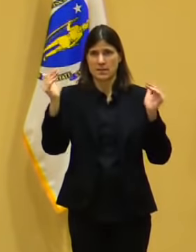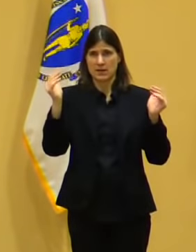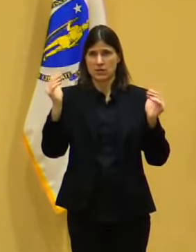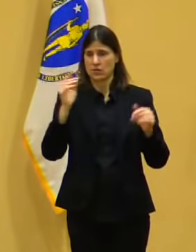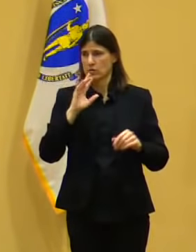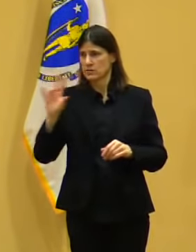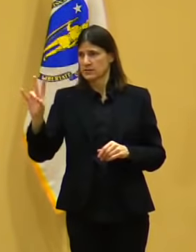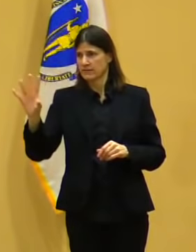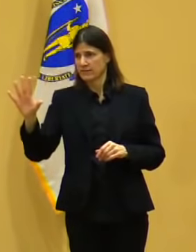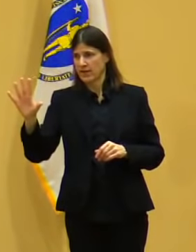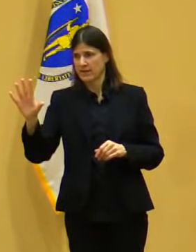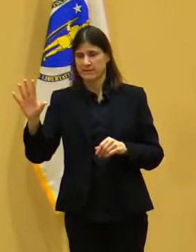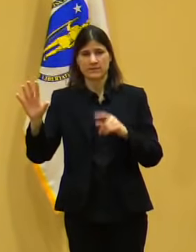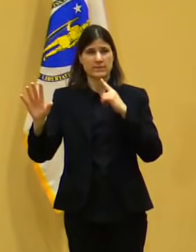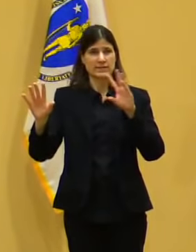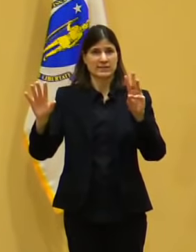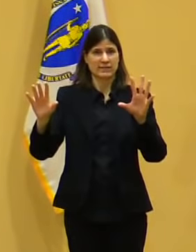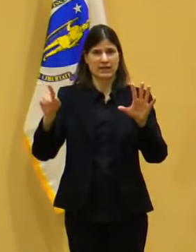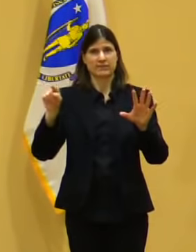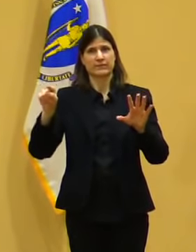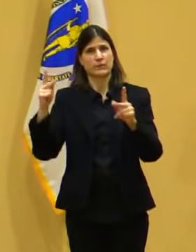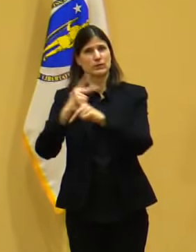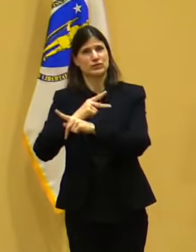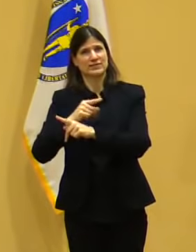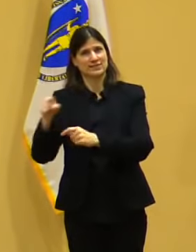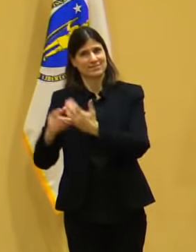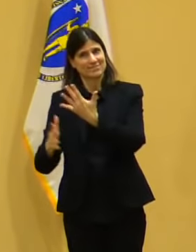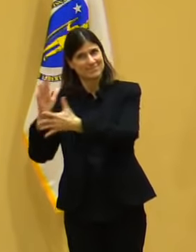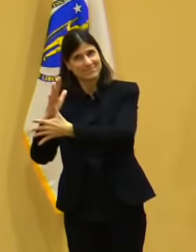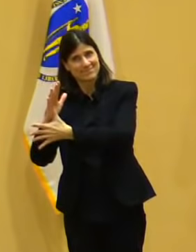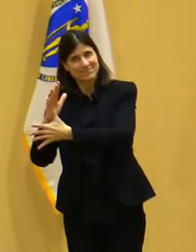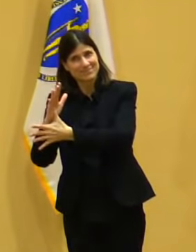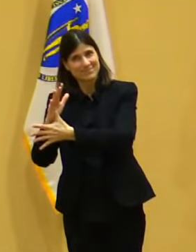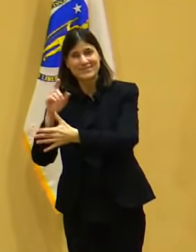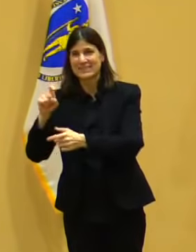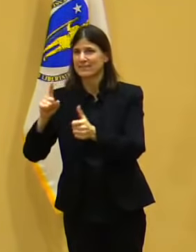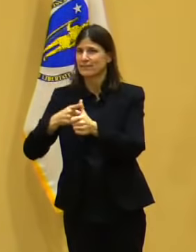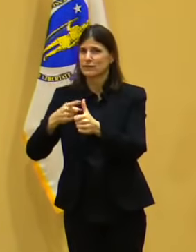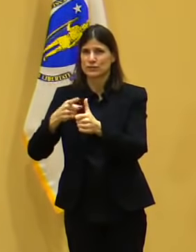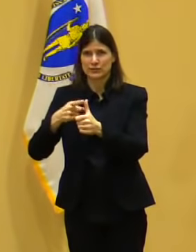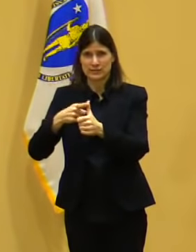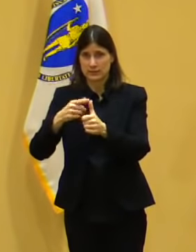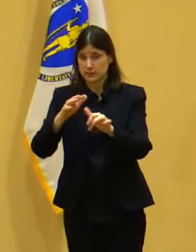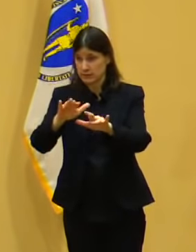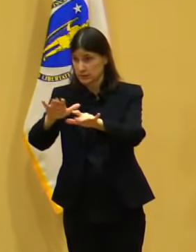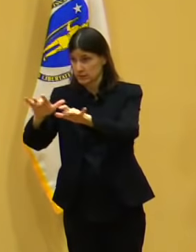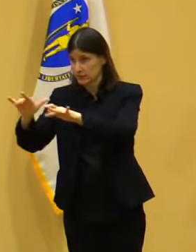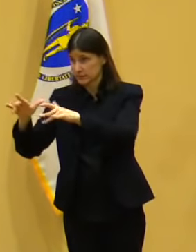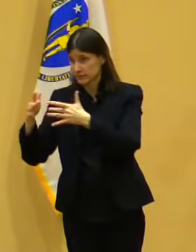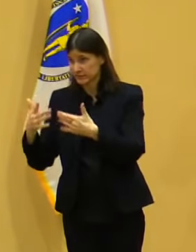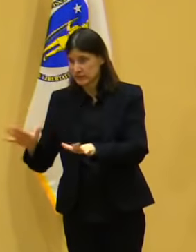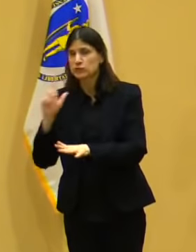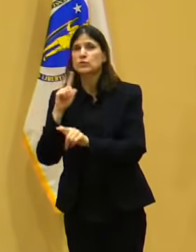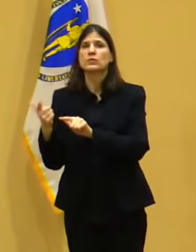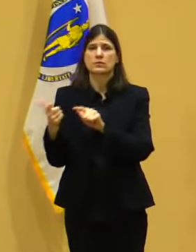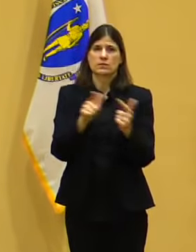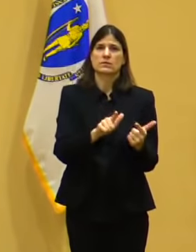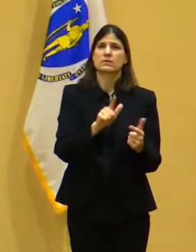we've got to get as far through the 75s as we can because they are, in many respects,